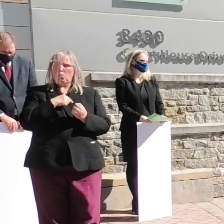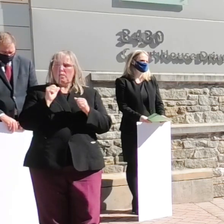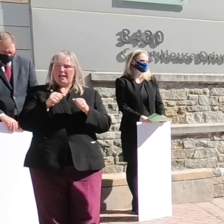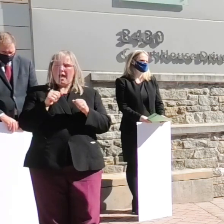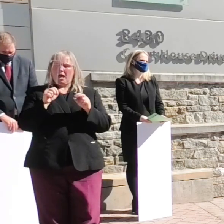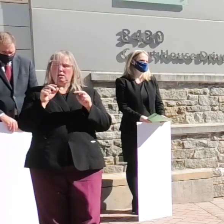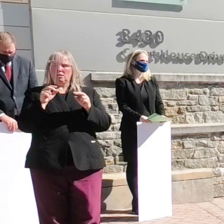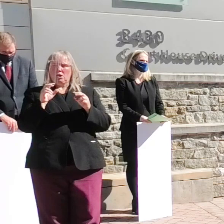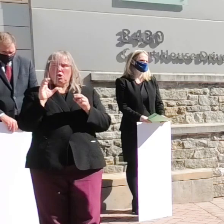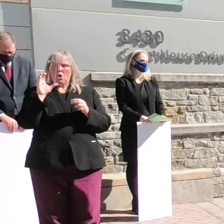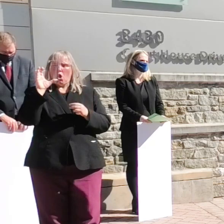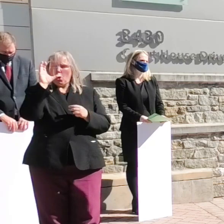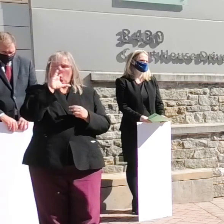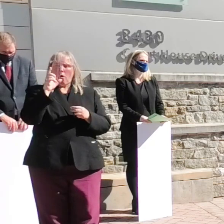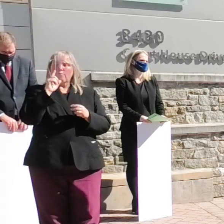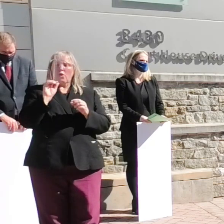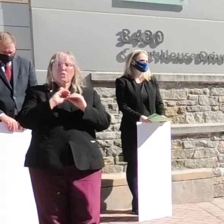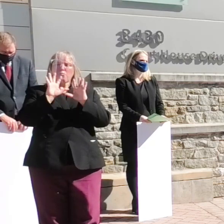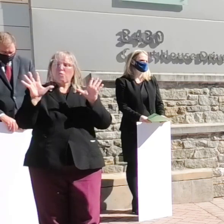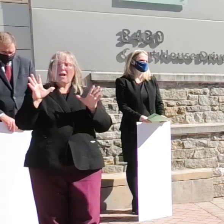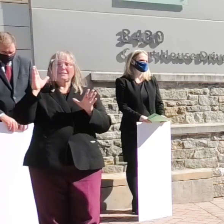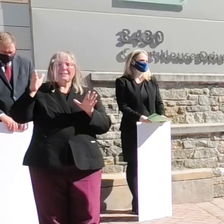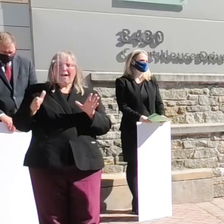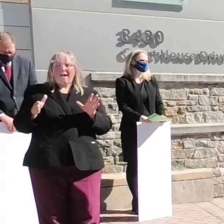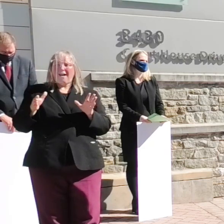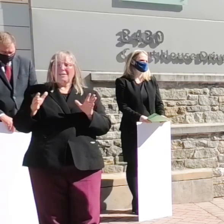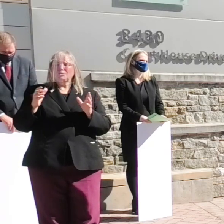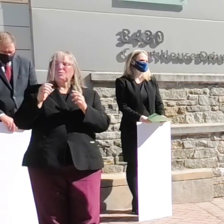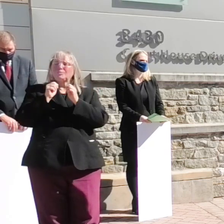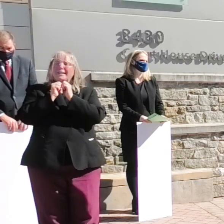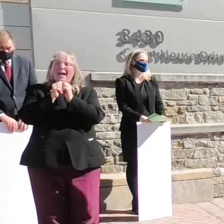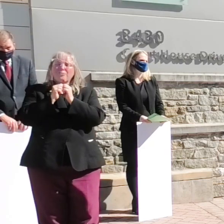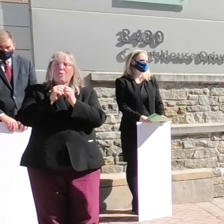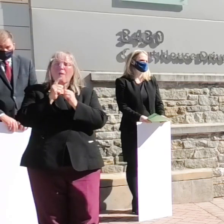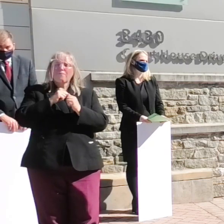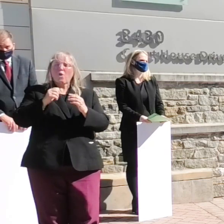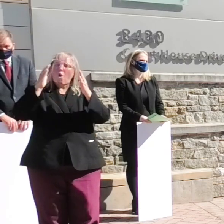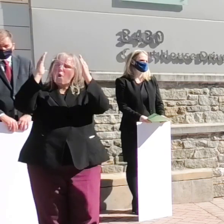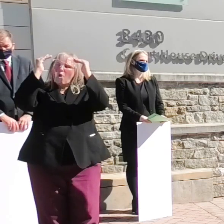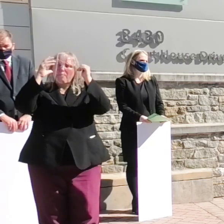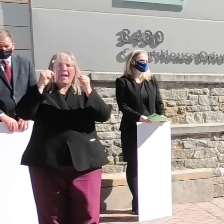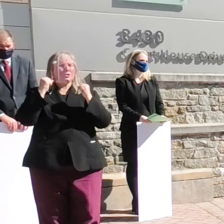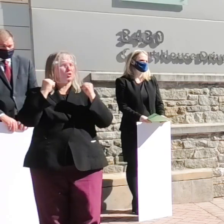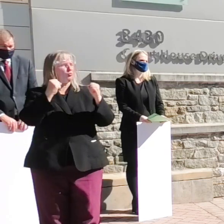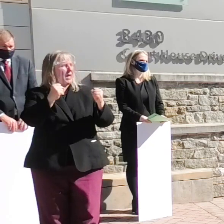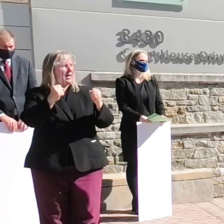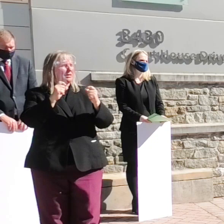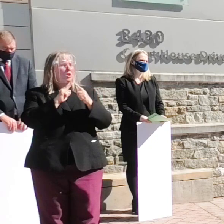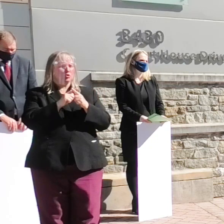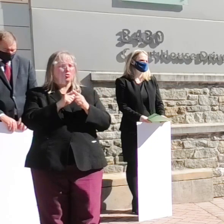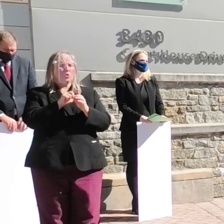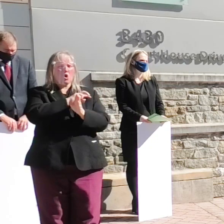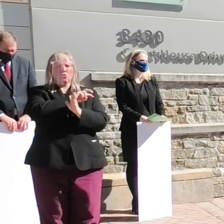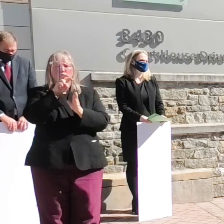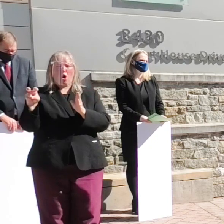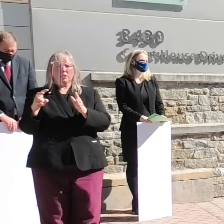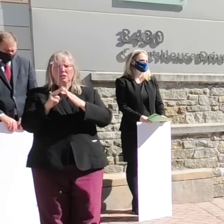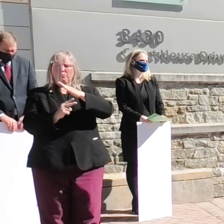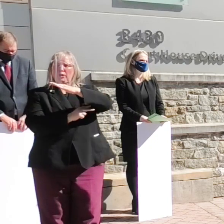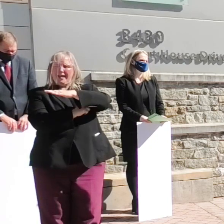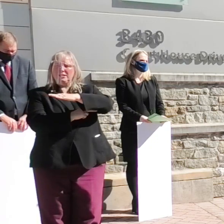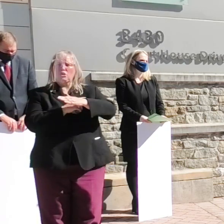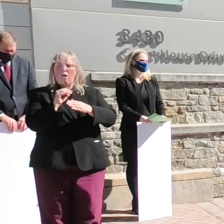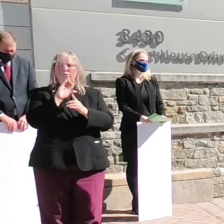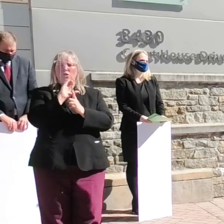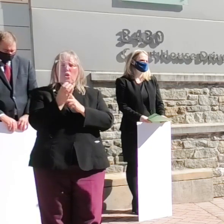look for the bright side together for the hope and strength to cross the bridge of a